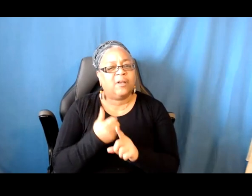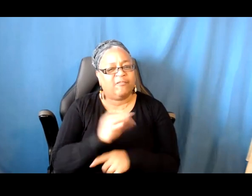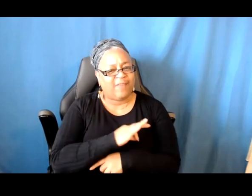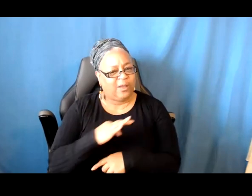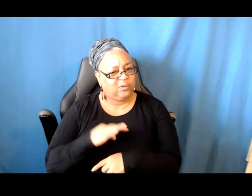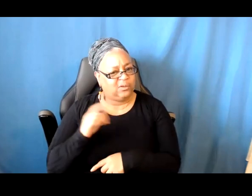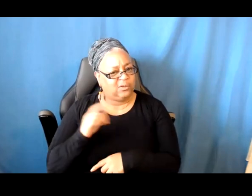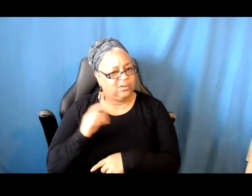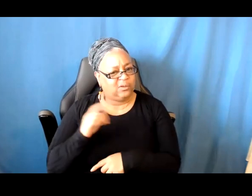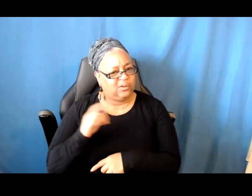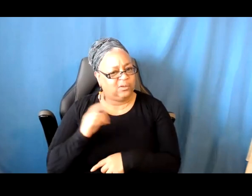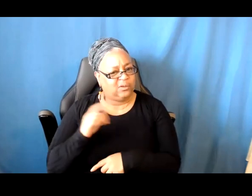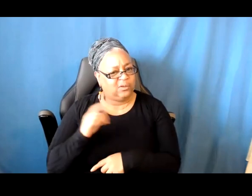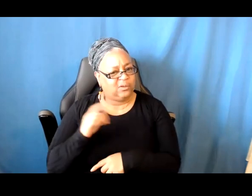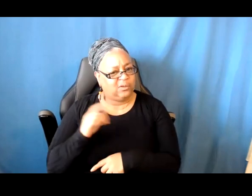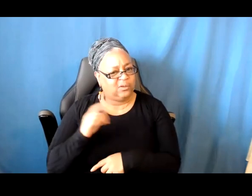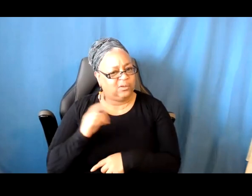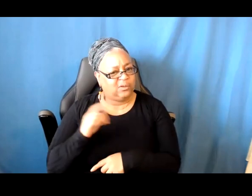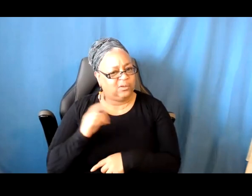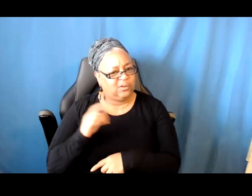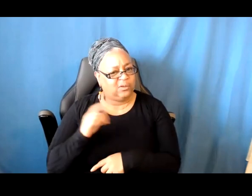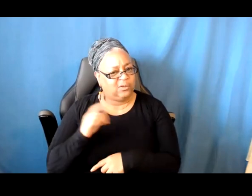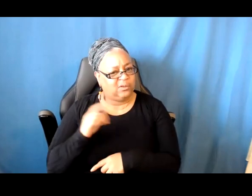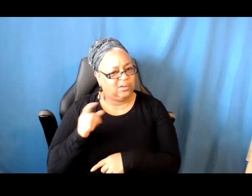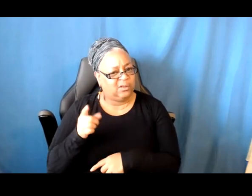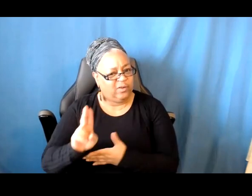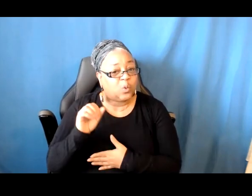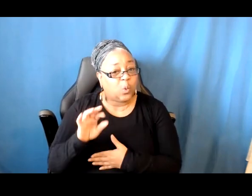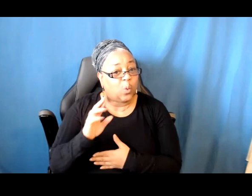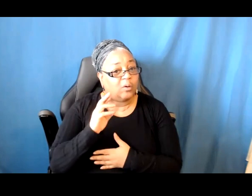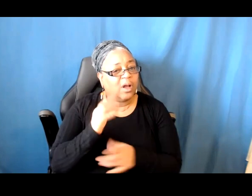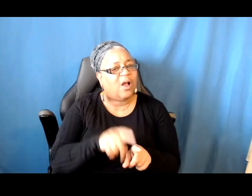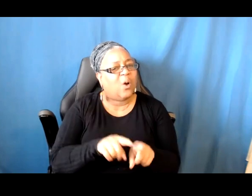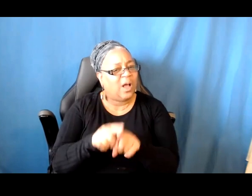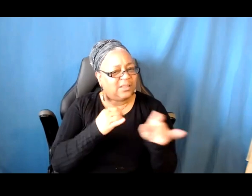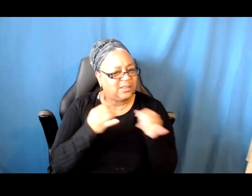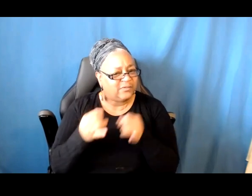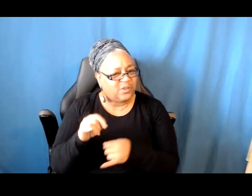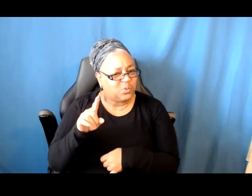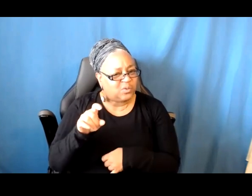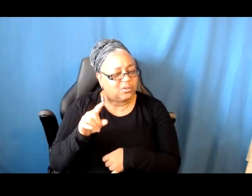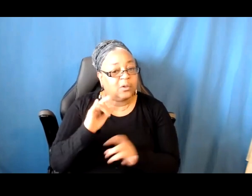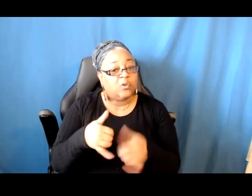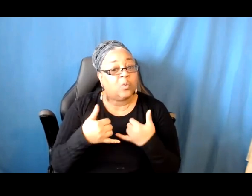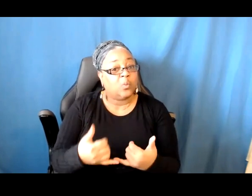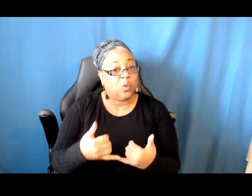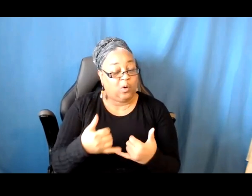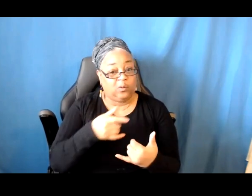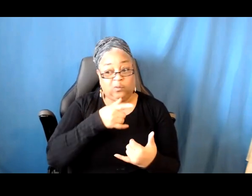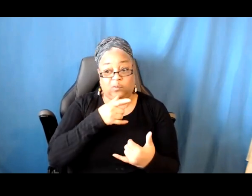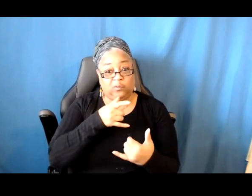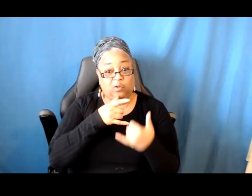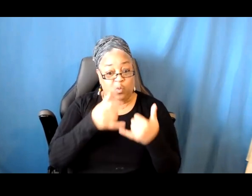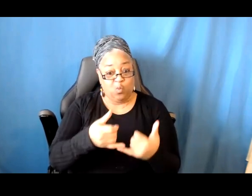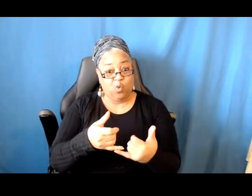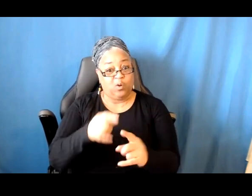do they apply on behalf of the university or as an individual? Does the award go to the individual or institution? The Creative Capital Award is